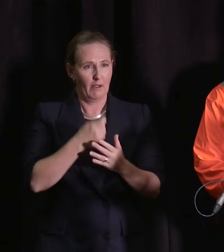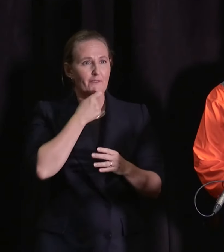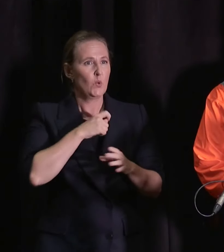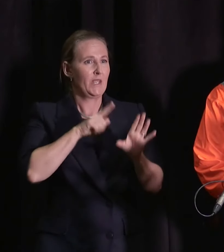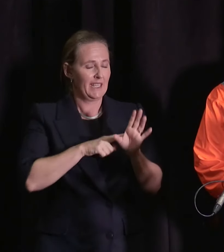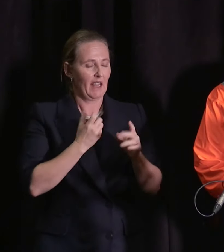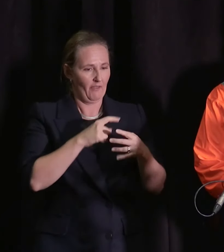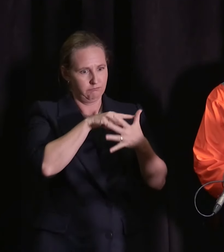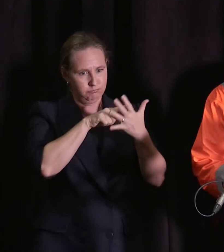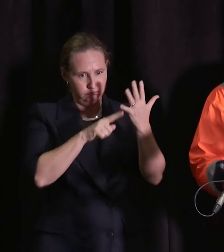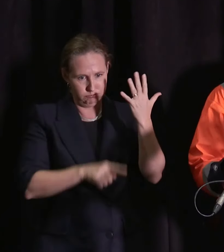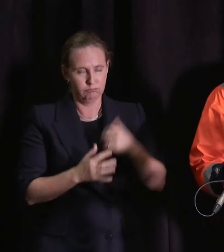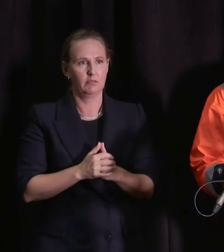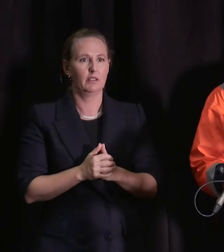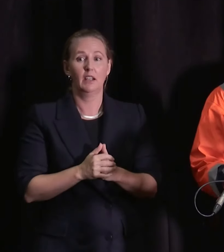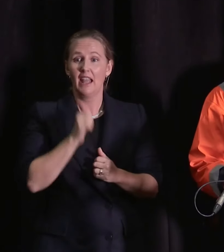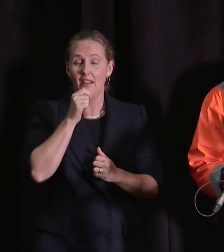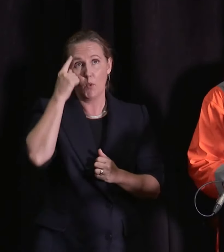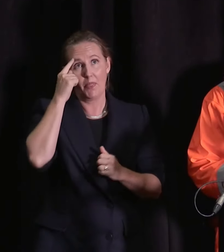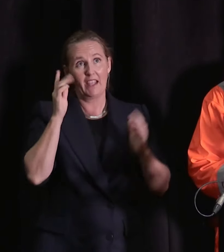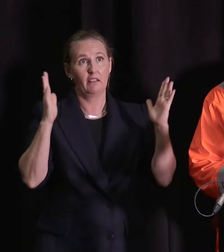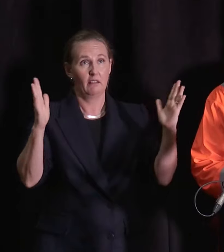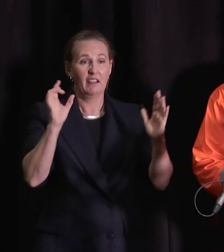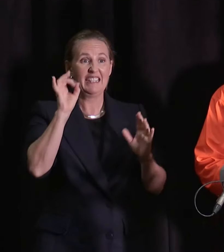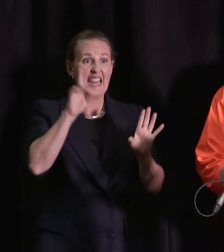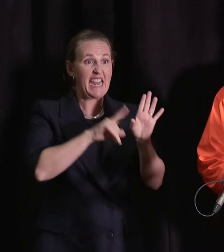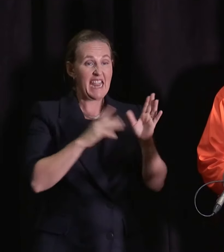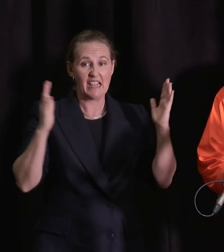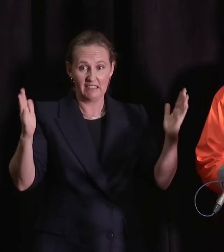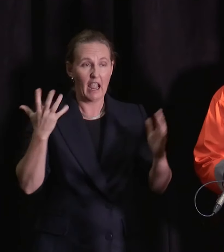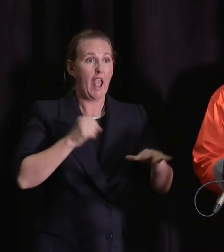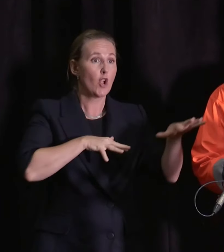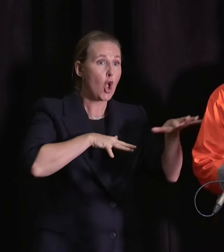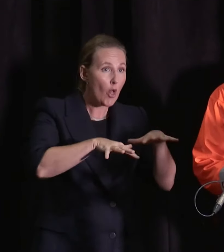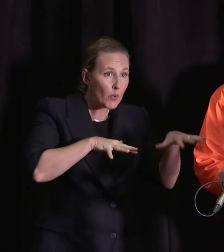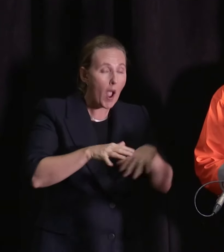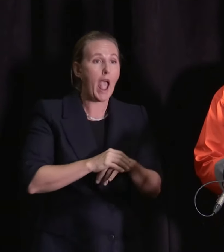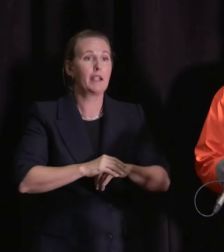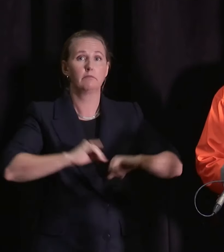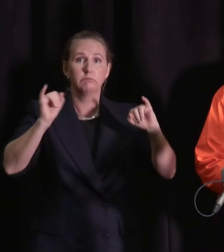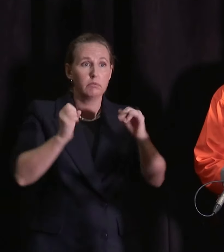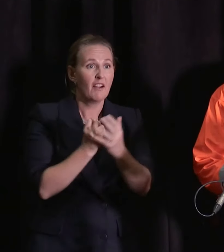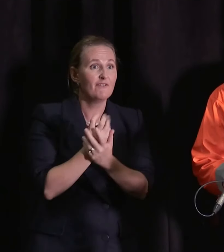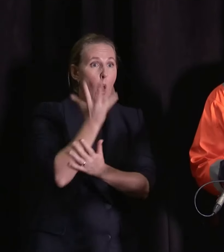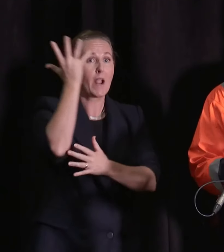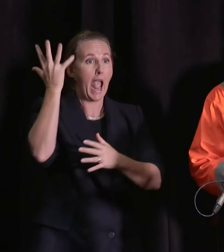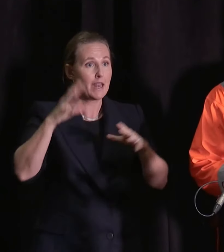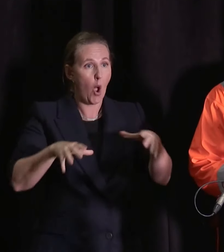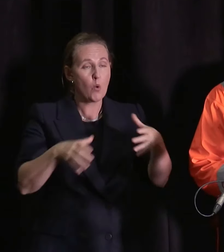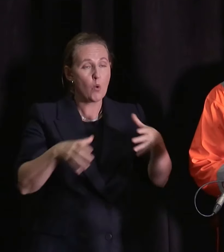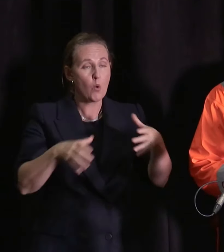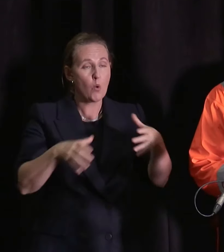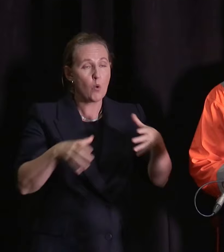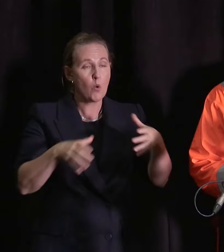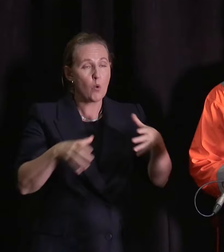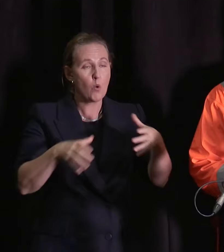with everything. If you think about the last sort of decade and a half or so we've had everything from earthquakes, natural disasters, volcanic eruptions, weather